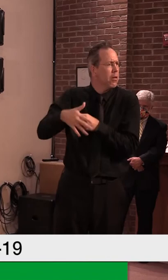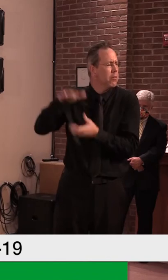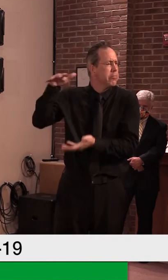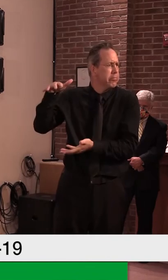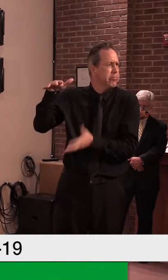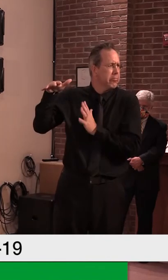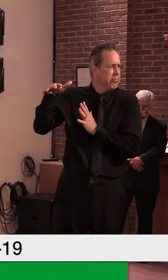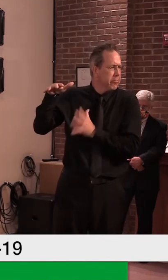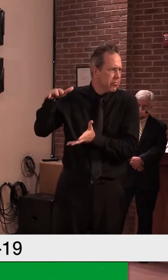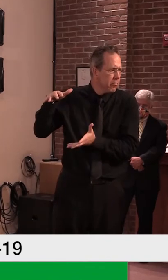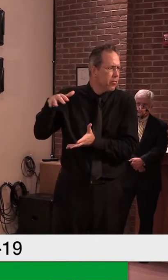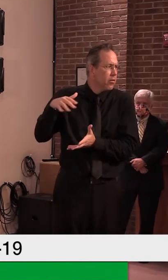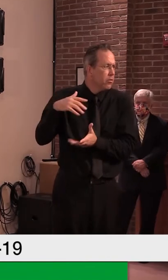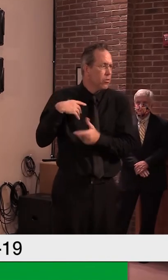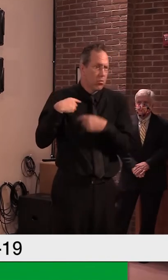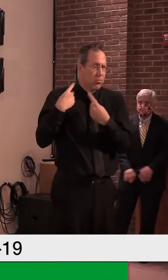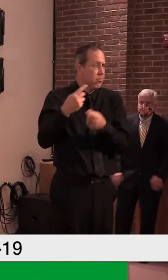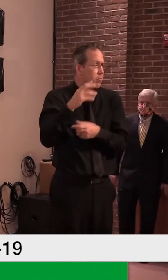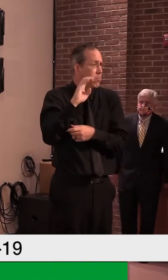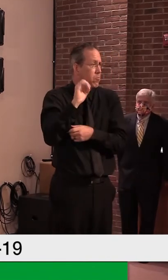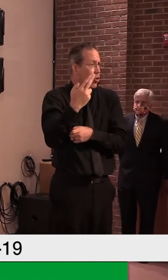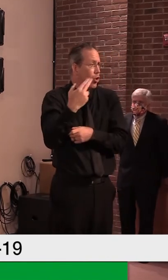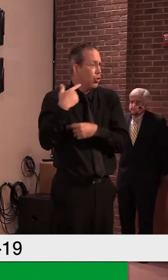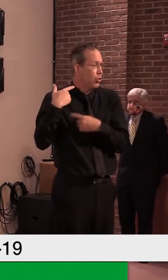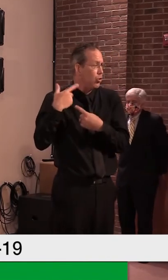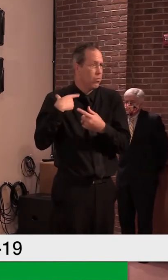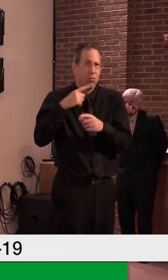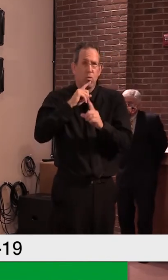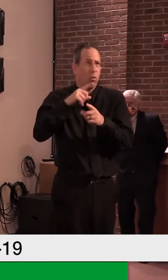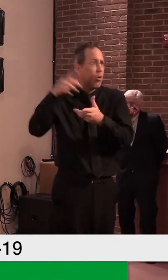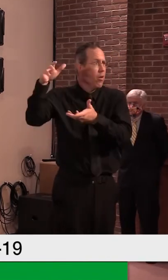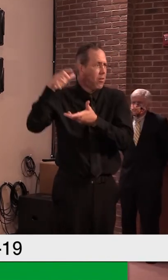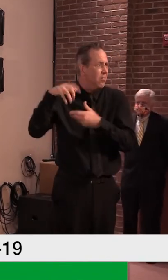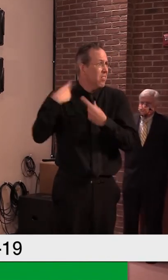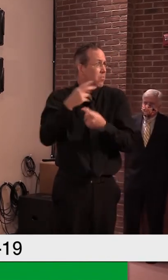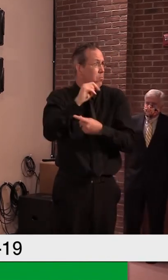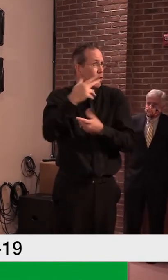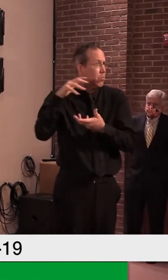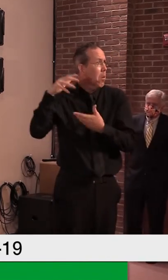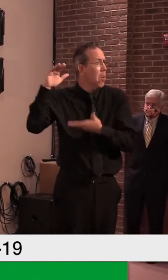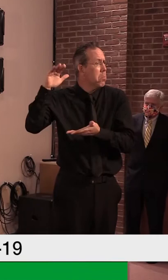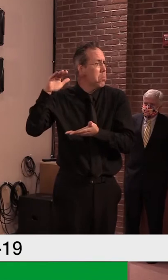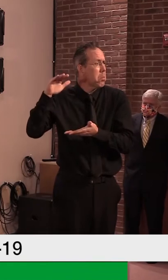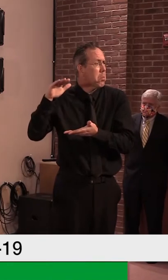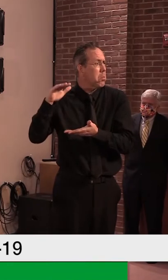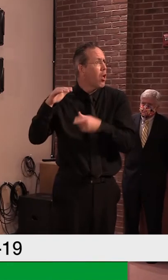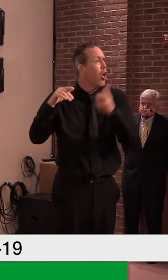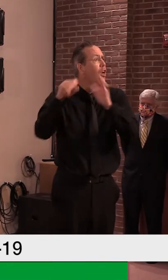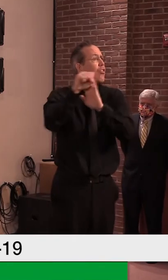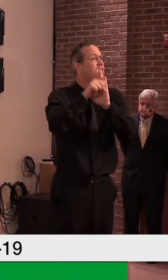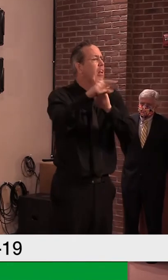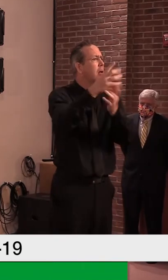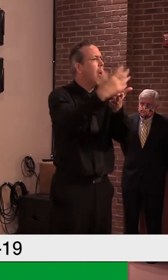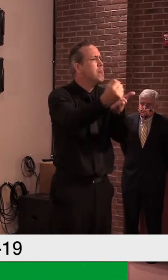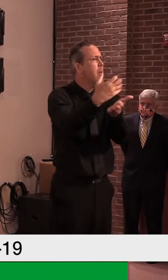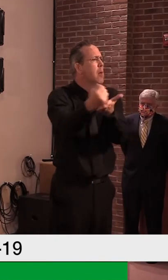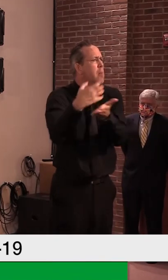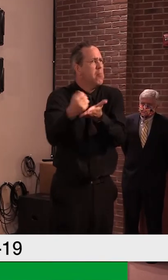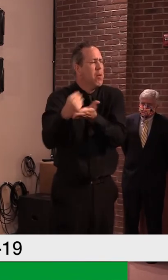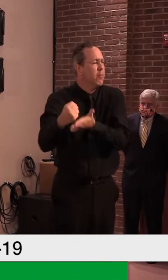when the country didn't have any, uh, ability to respond. Did I cover most of what you asked about?